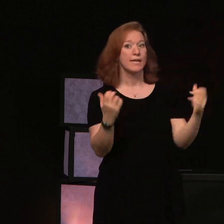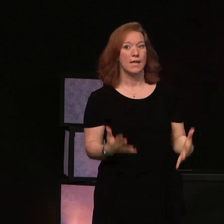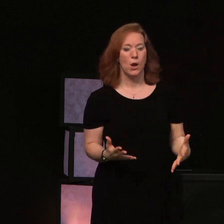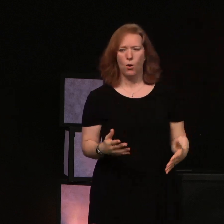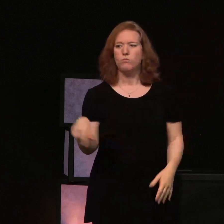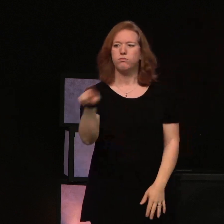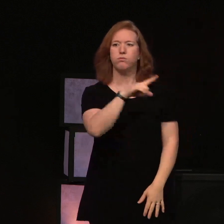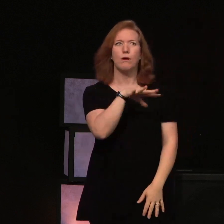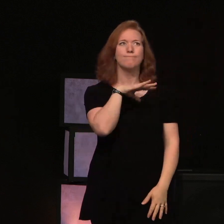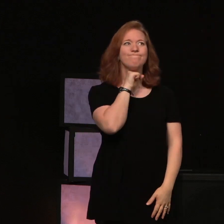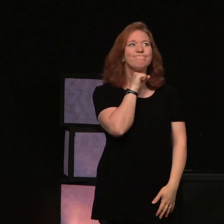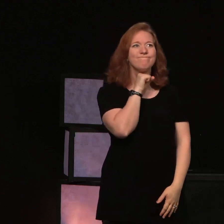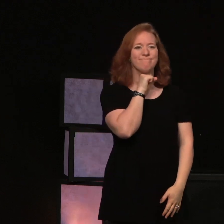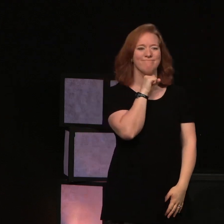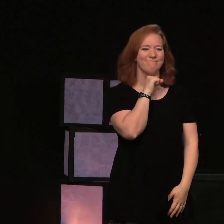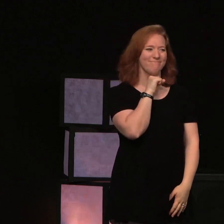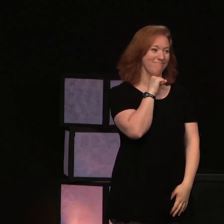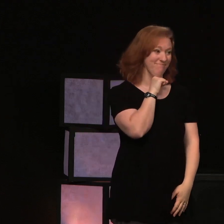Mighty quiet in here.